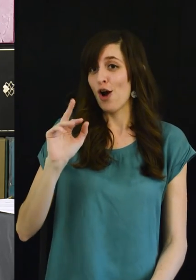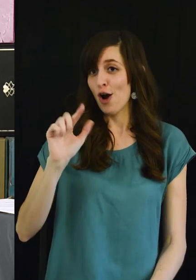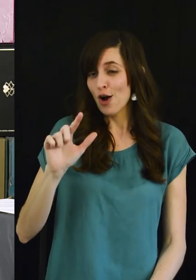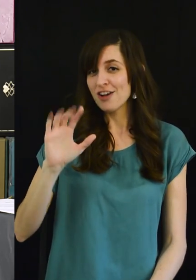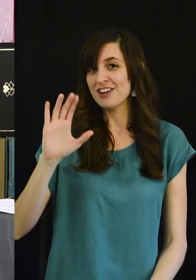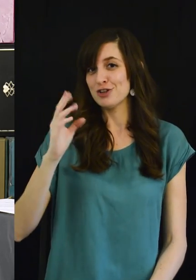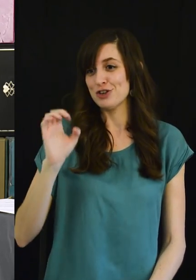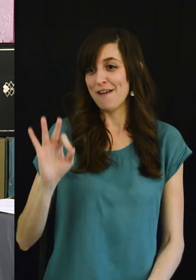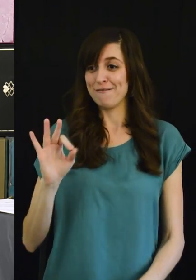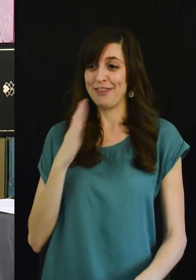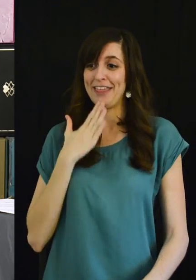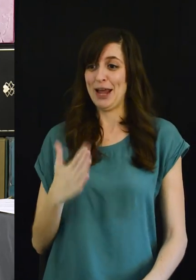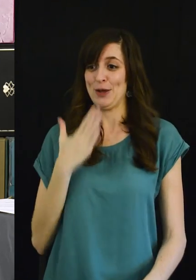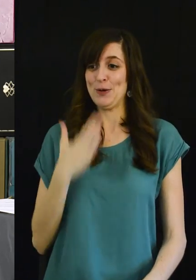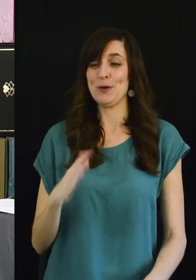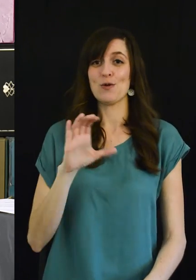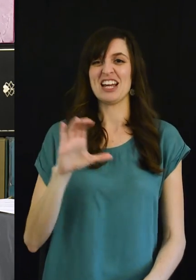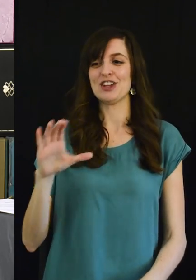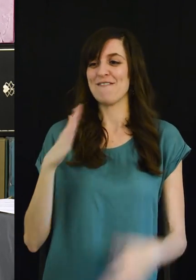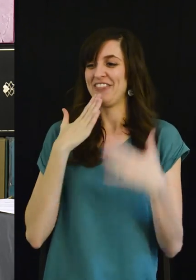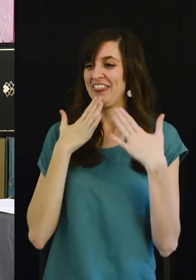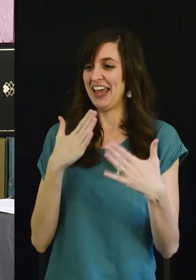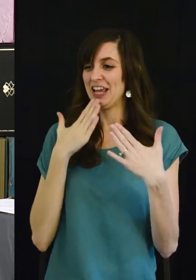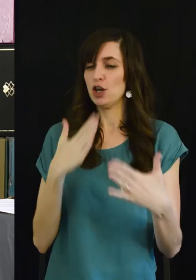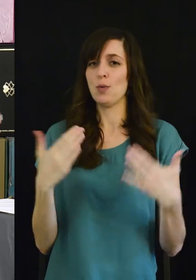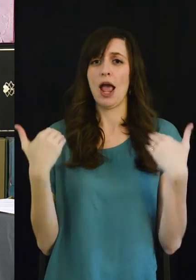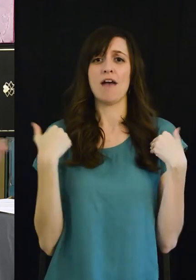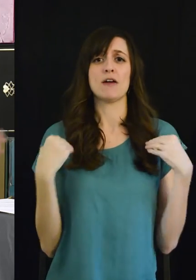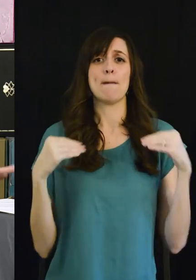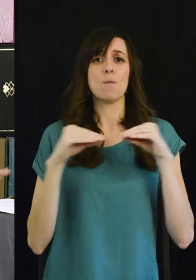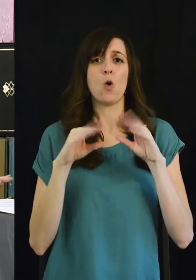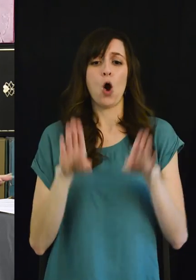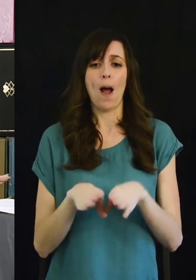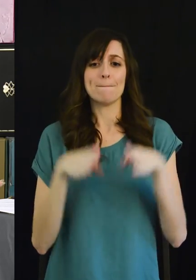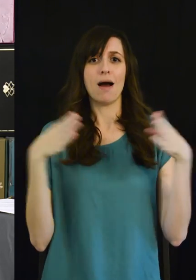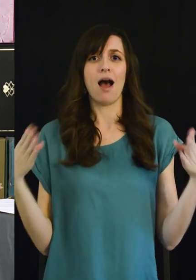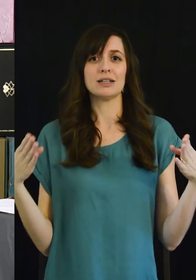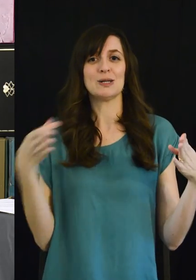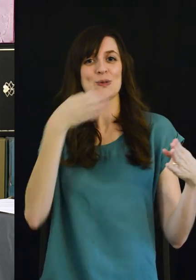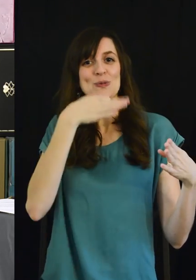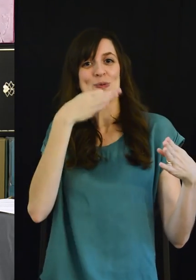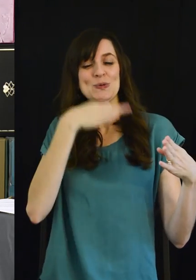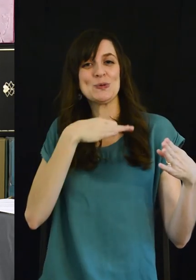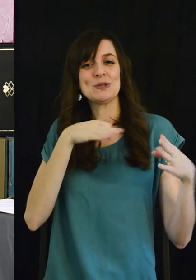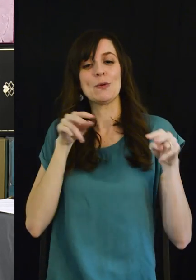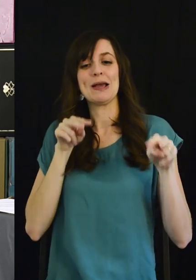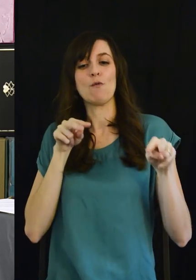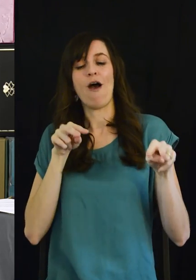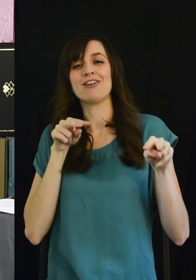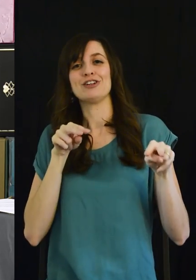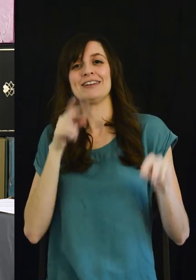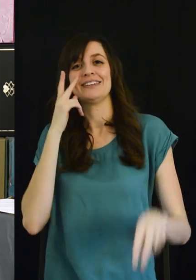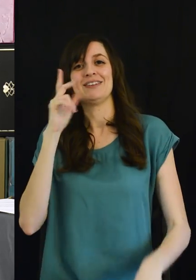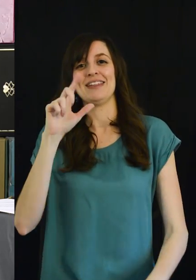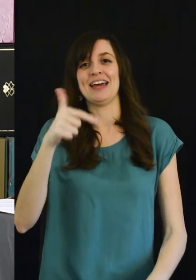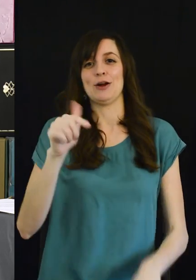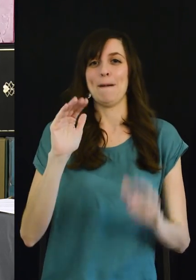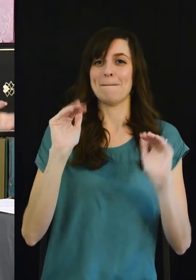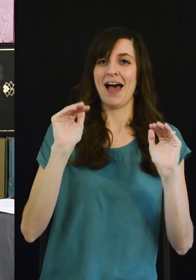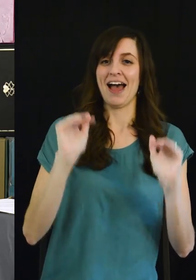thank you this is amazing we have so many more cool unboxings coming your way soon so stay tuned let's see you guys later bye y